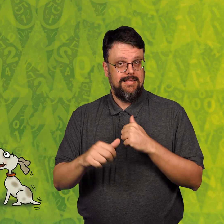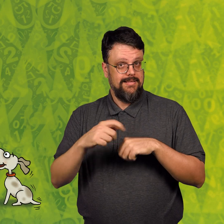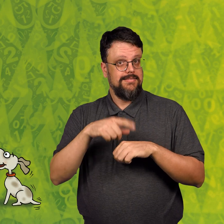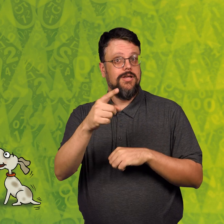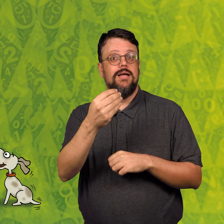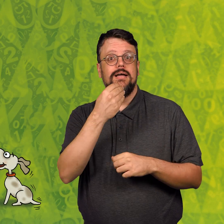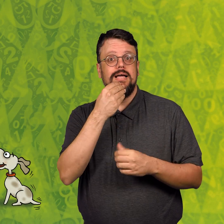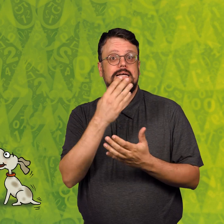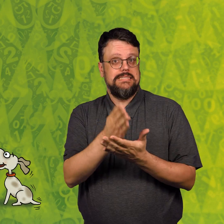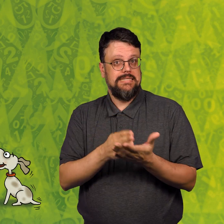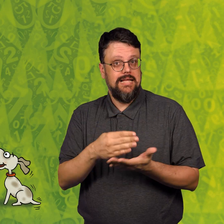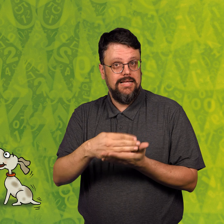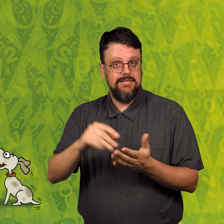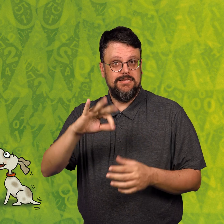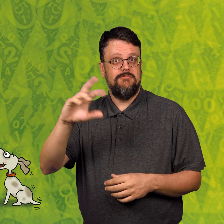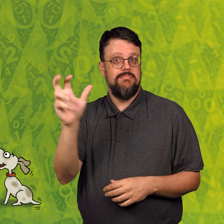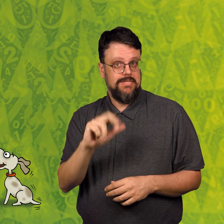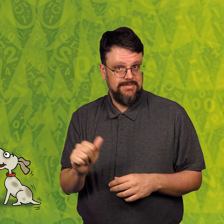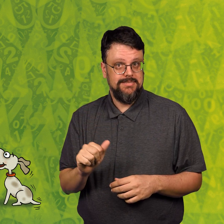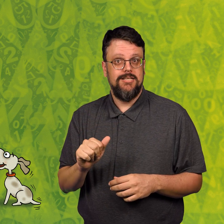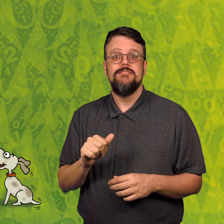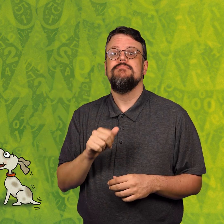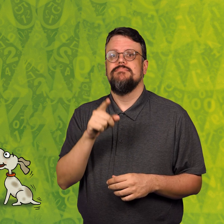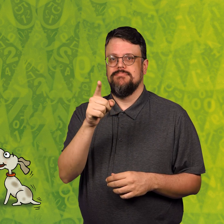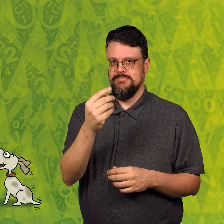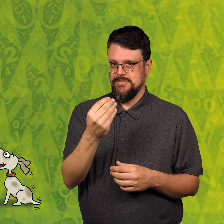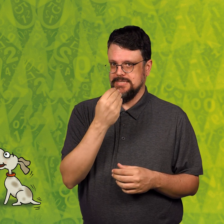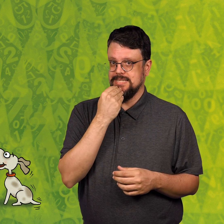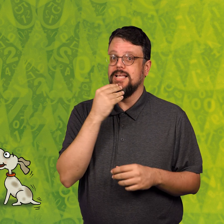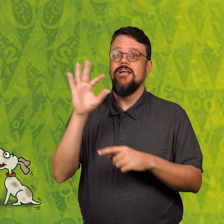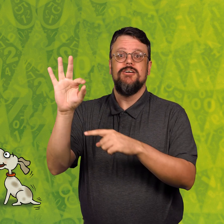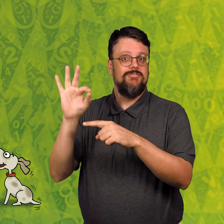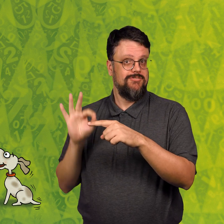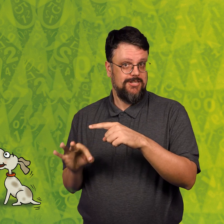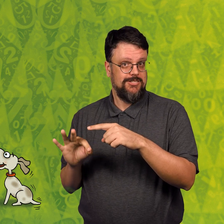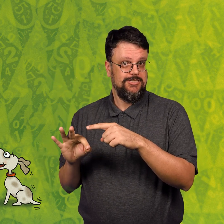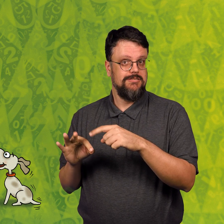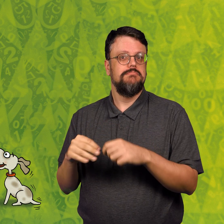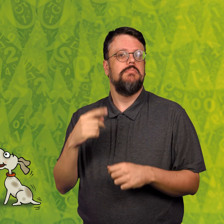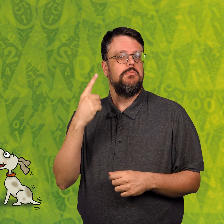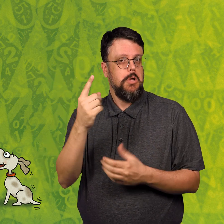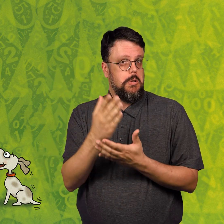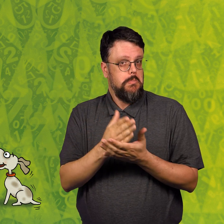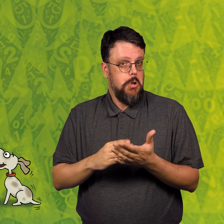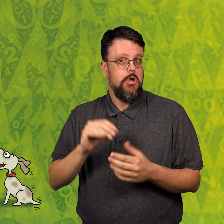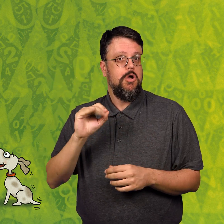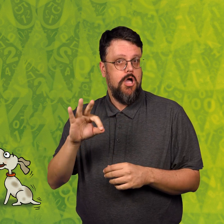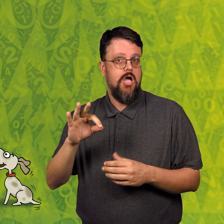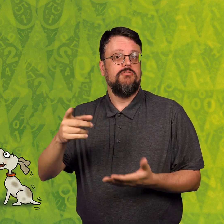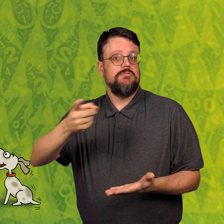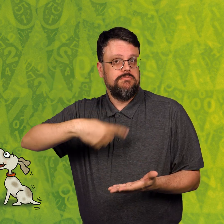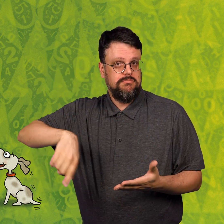Each time you eat a slice of pizza, you are eating a fraction, a part of the pie.